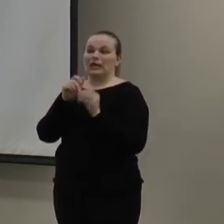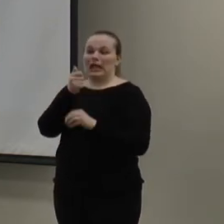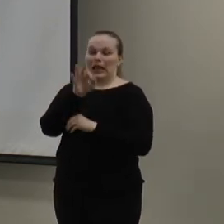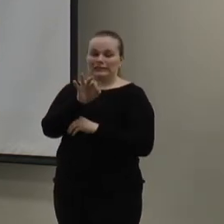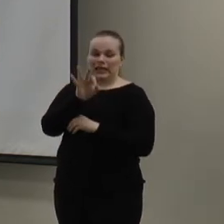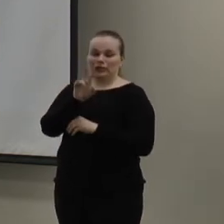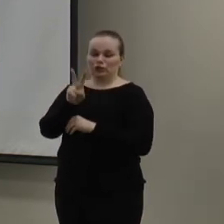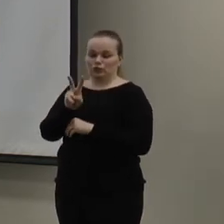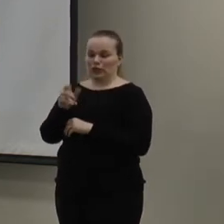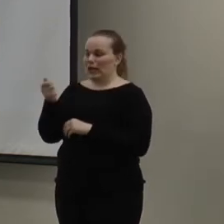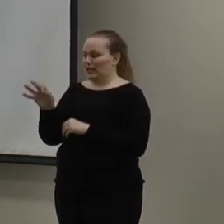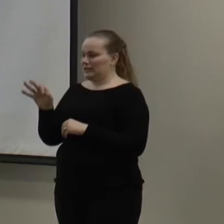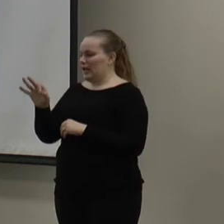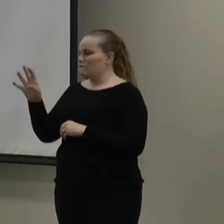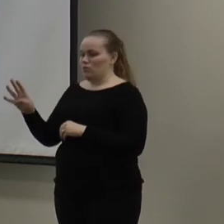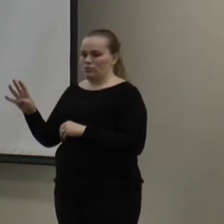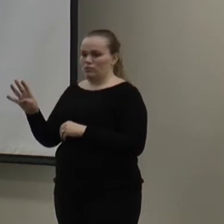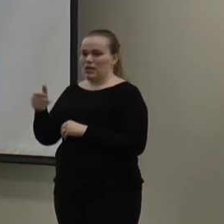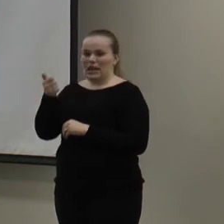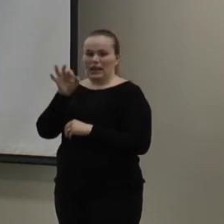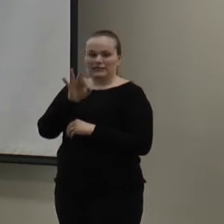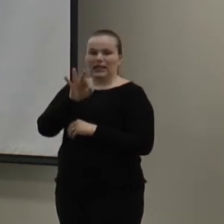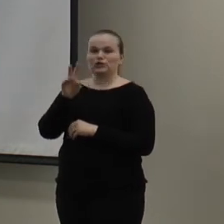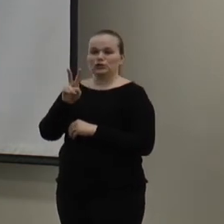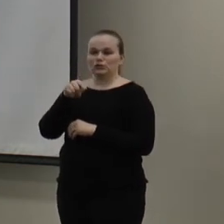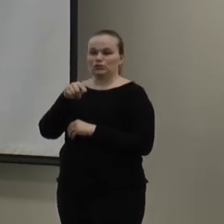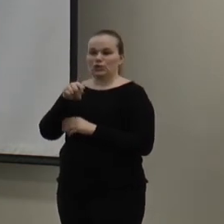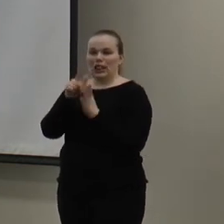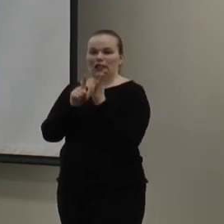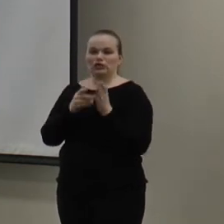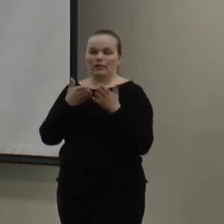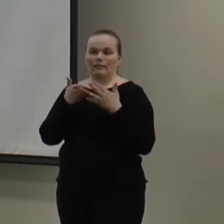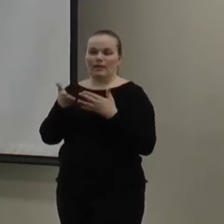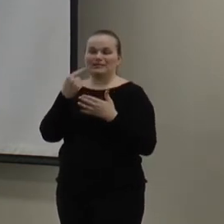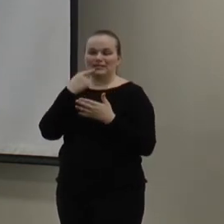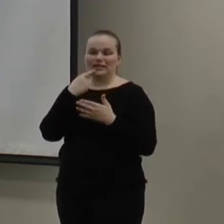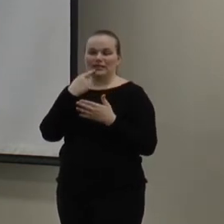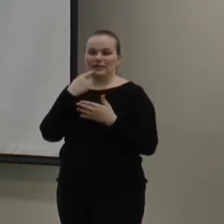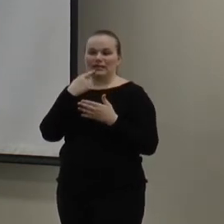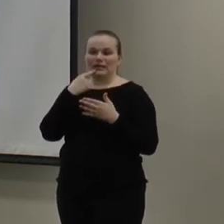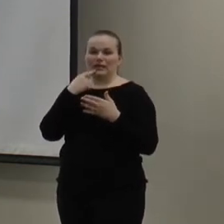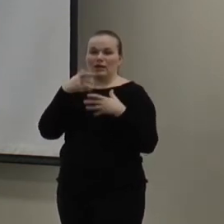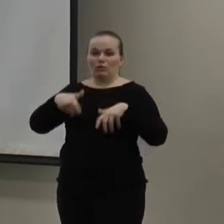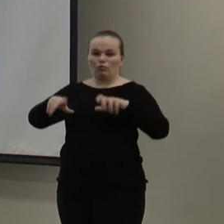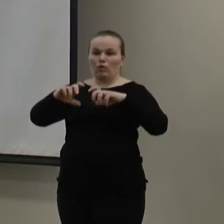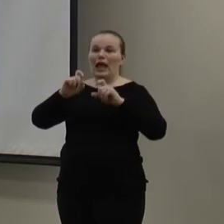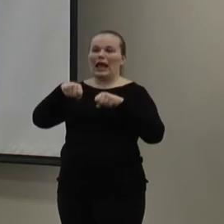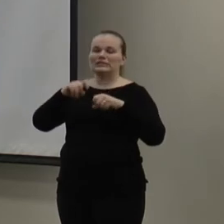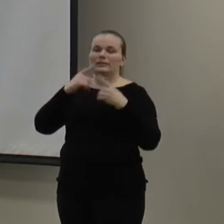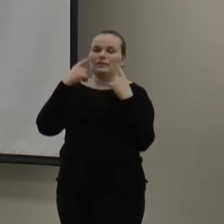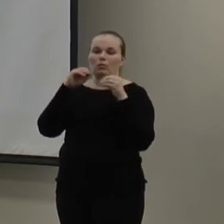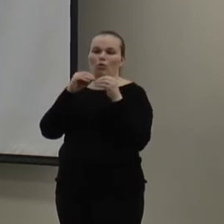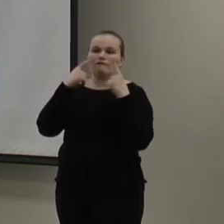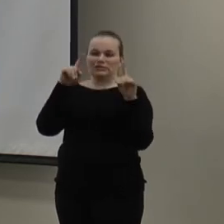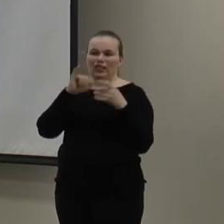and 1994. In 1992, legislation was passed that basically fixtures had to become more efficient. So your